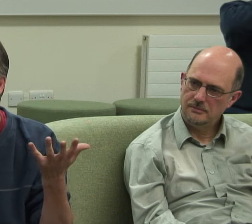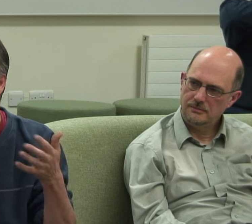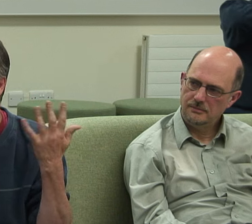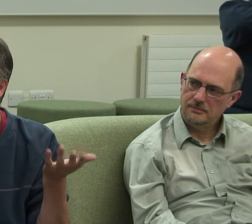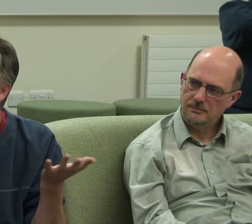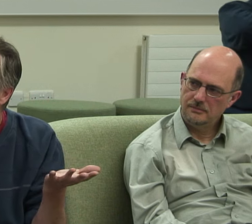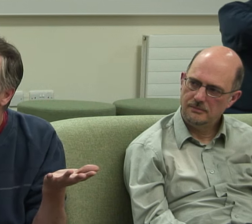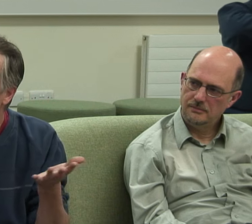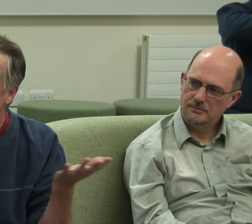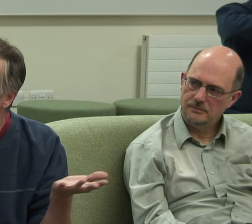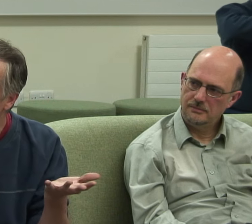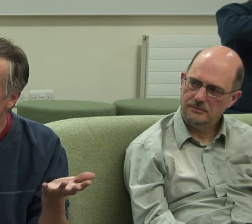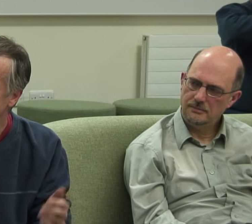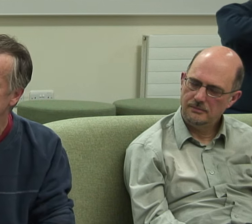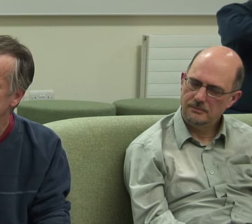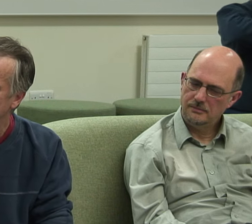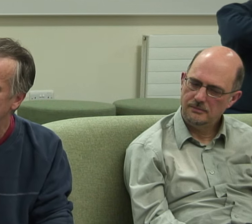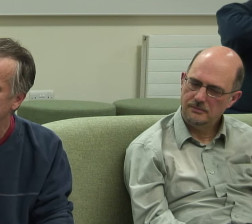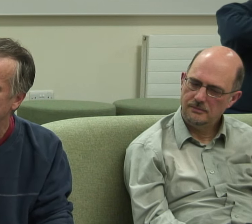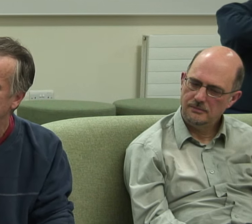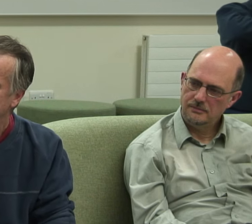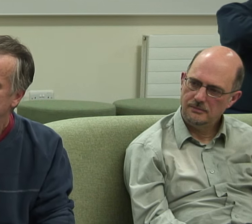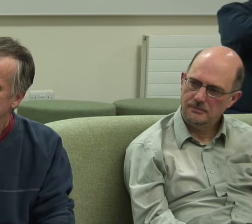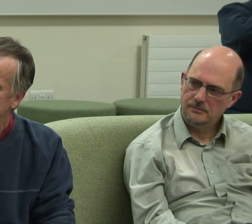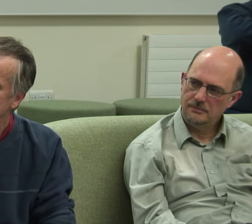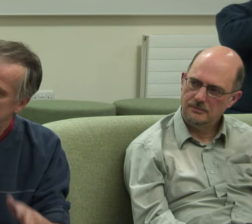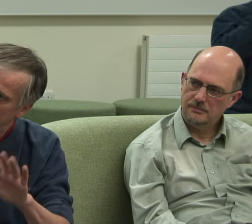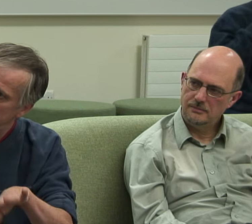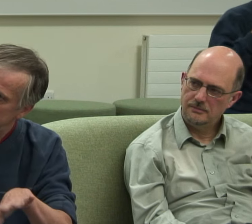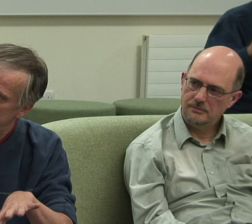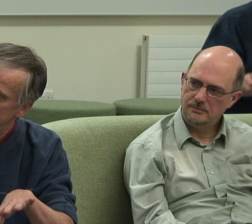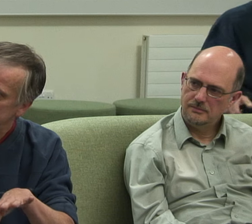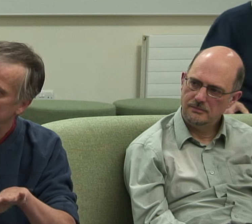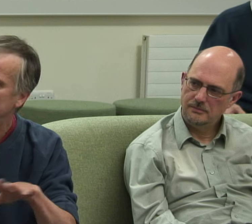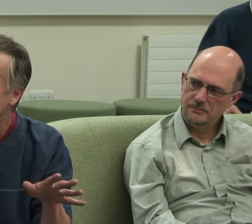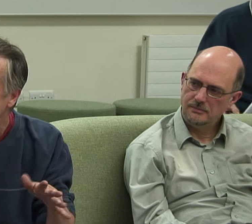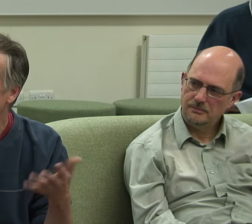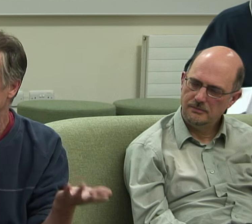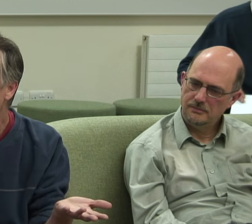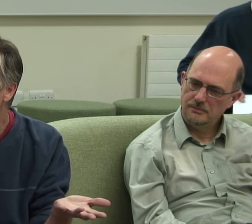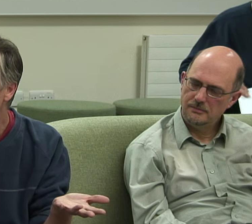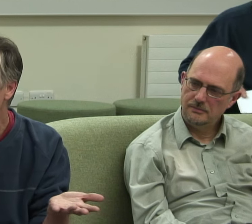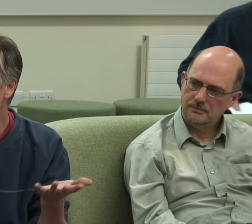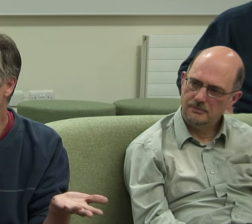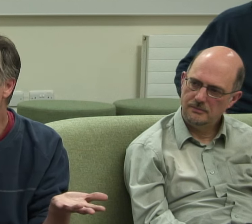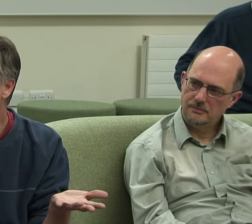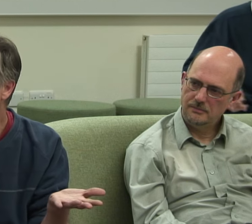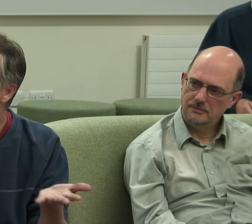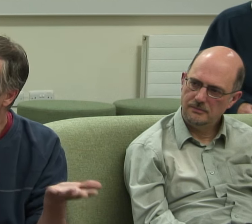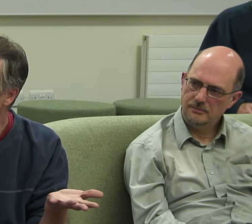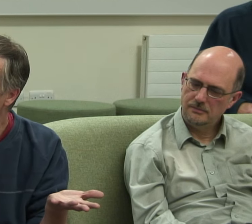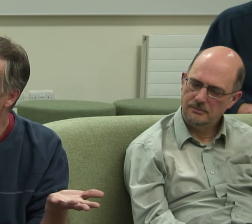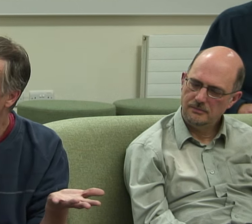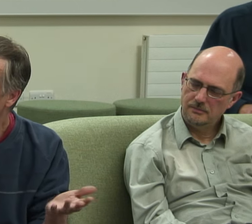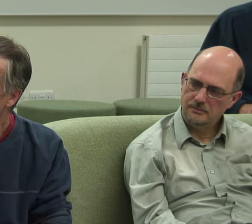emotional suffering, whatever way we use to describe that. It almost seems as you're saying well that's life really and we can't do